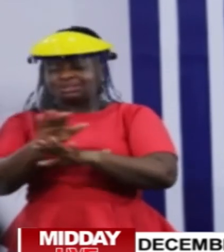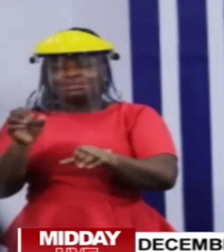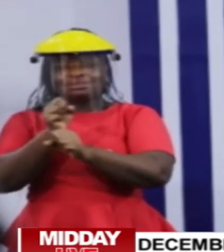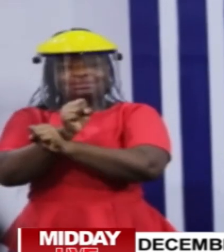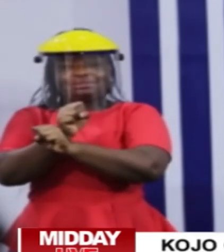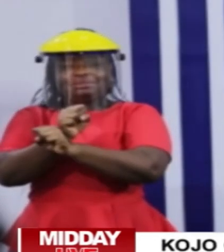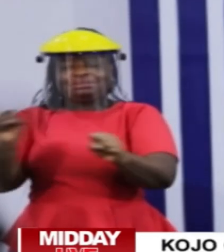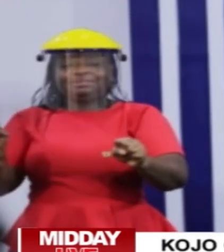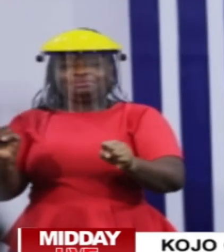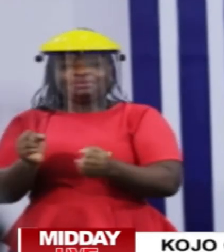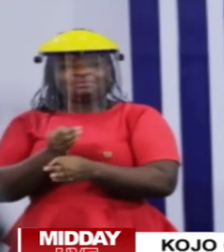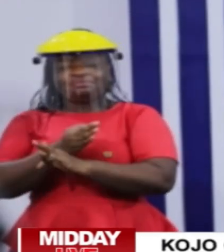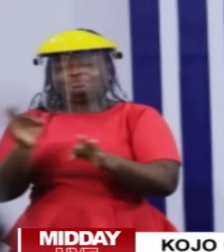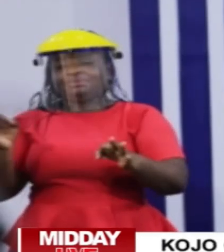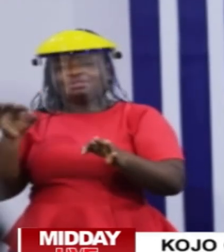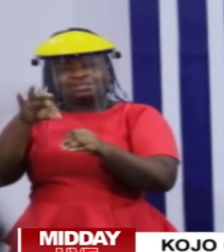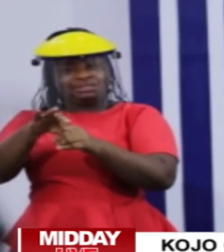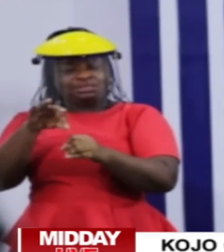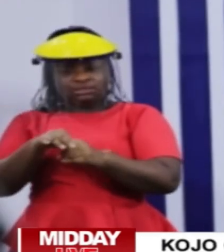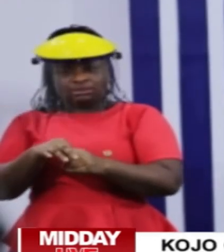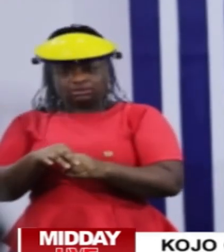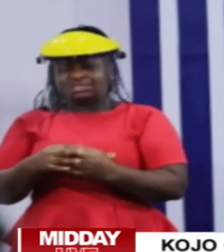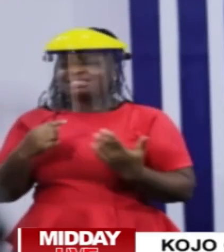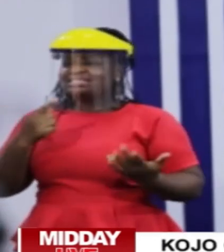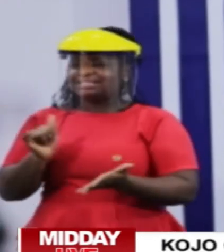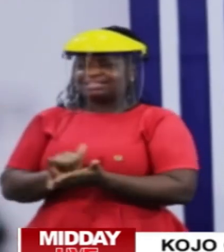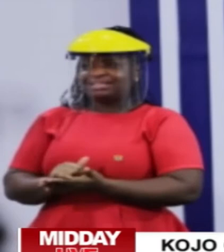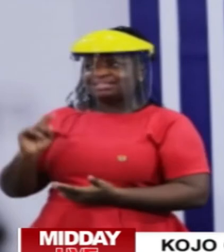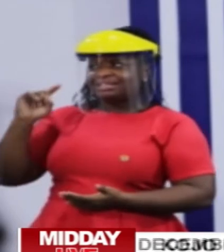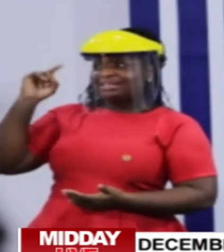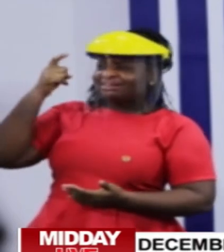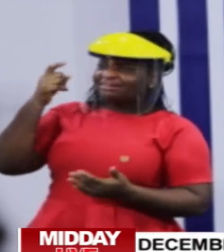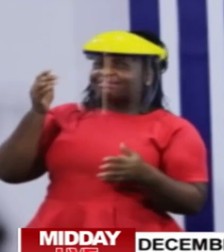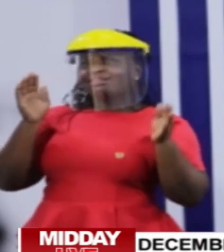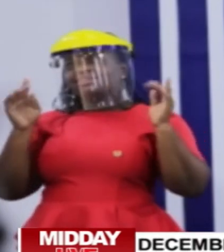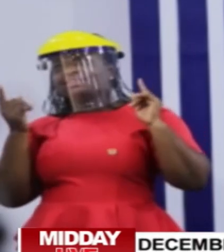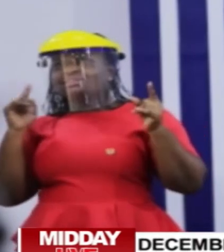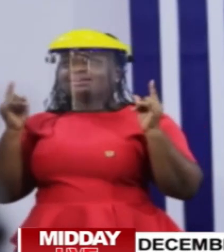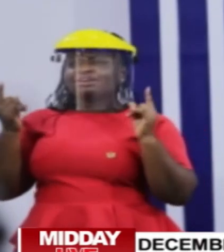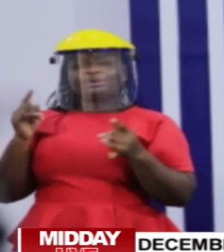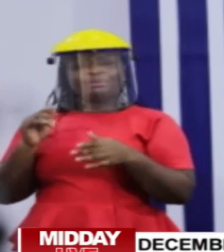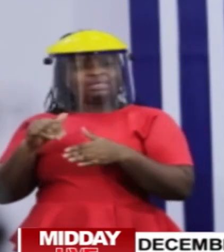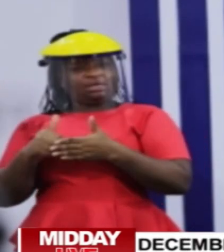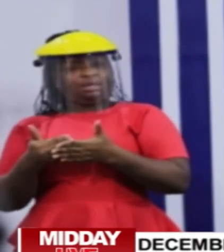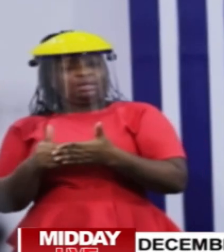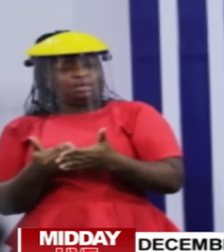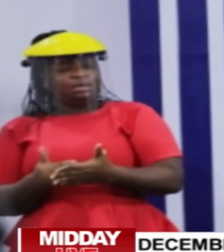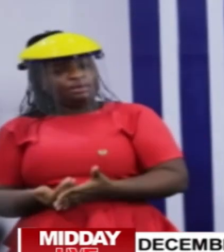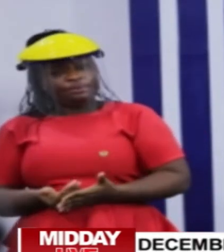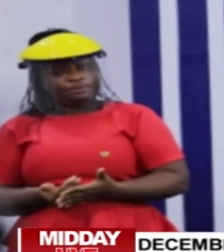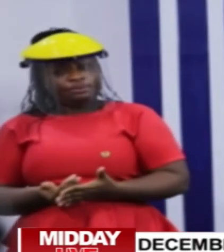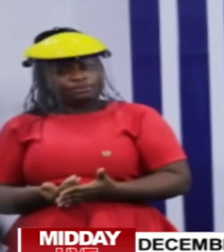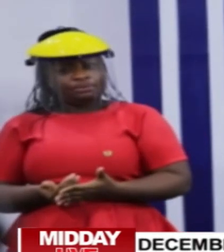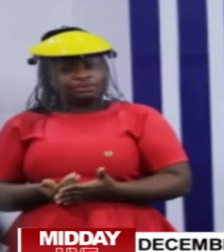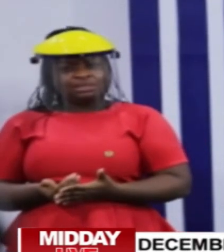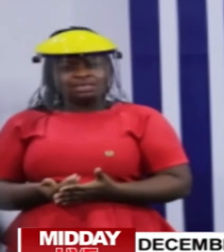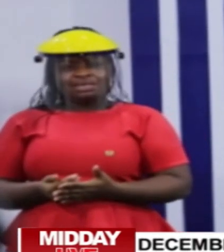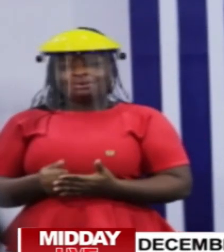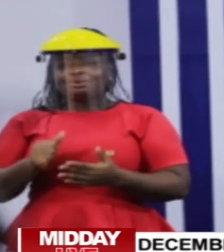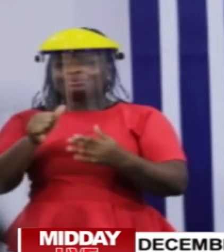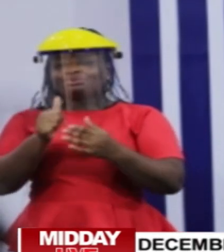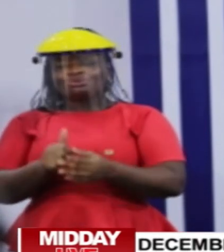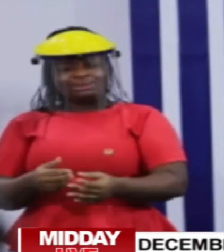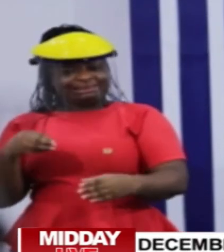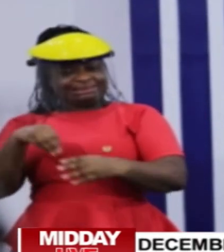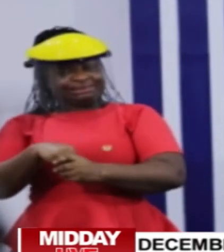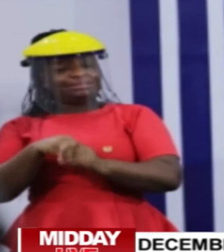and fair election. The government is of the view that instead of contemplating measures that are not envisaged in the